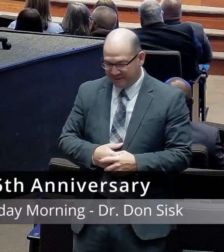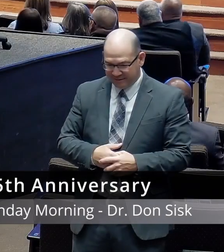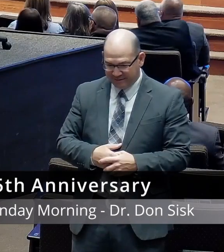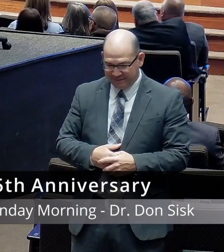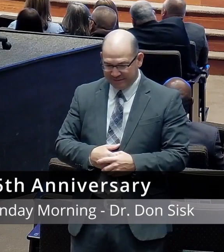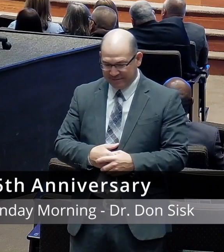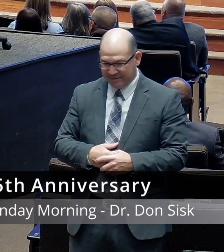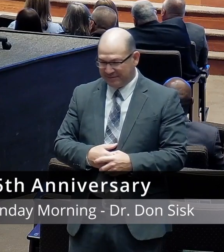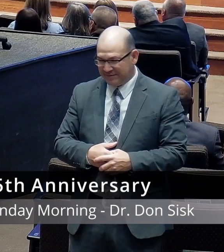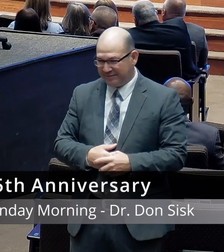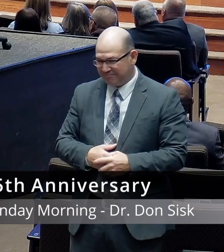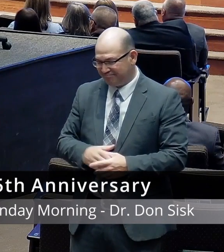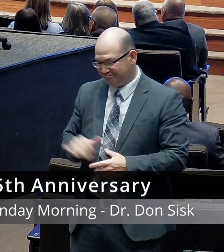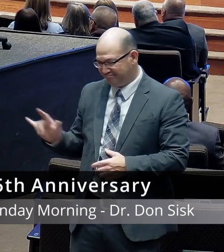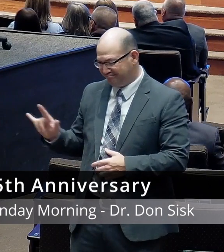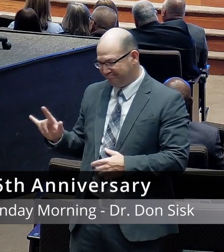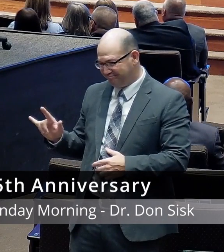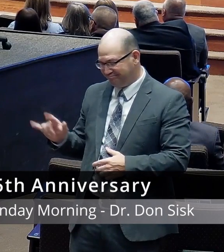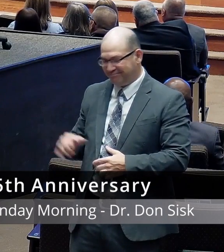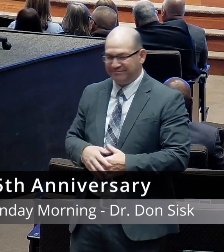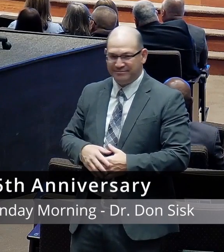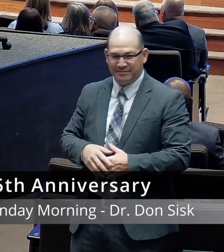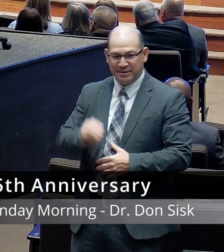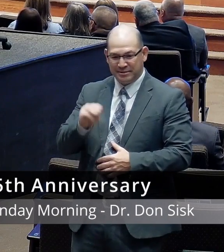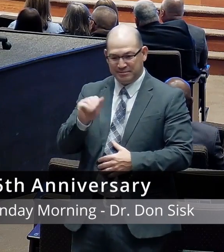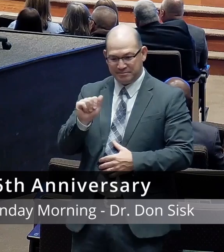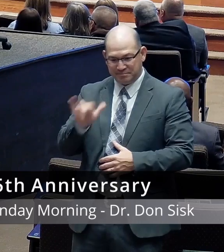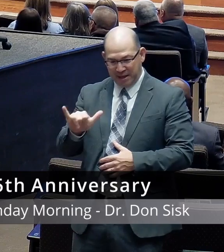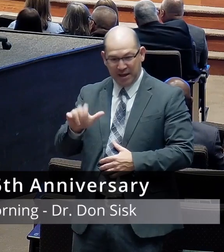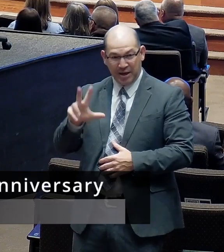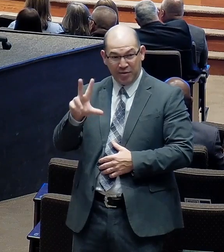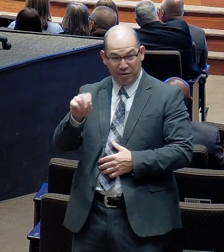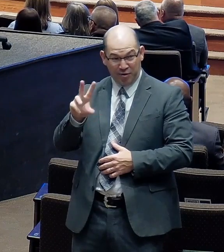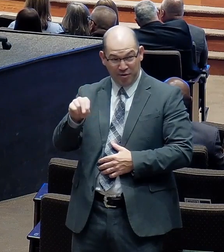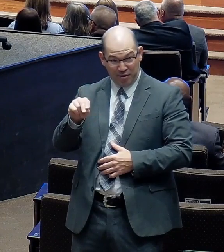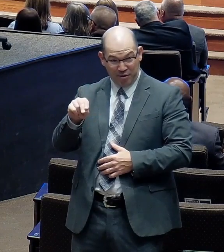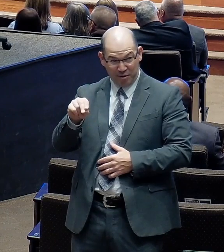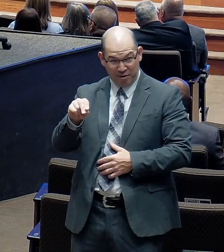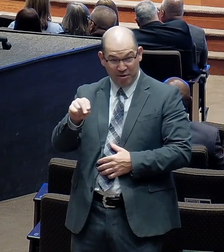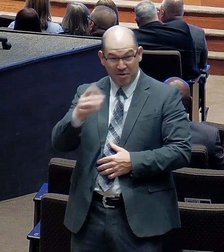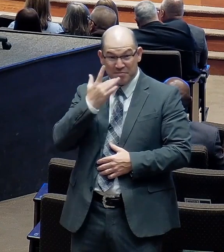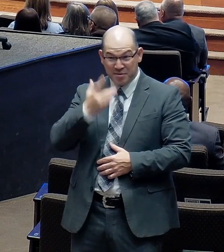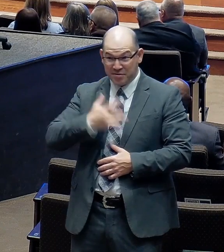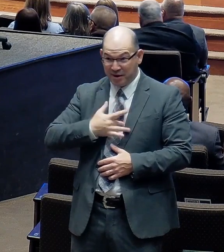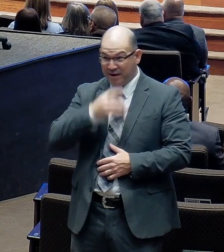On May the 30th was my birthday, and people kept saying, well, birthdays is just a number.